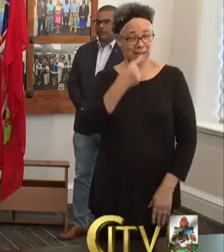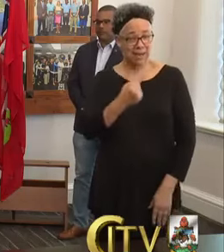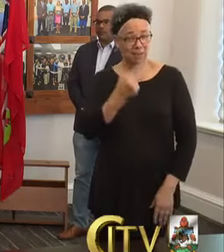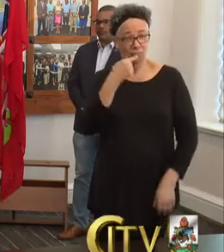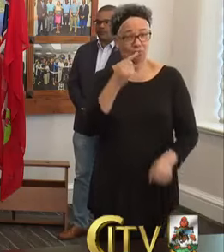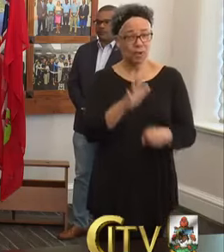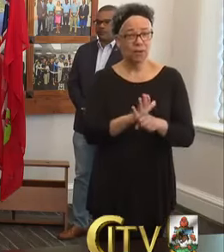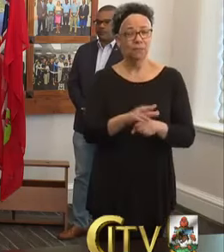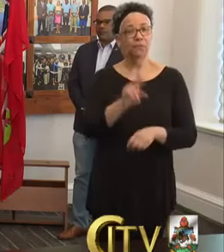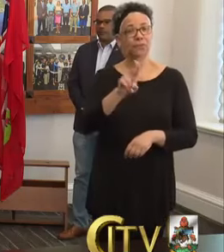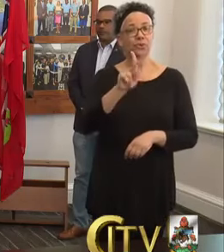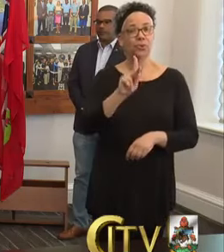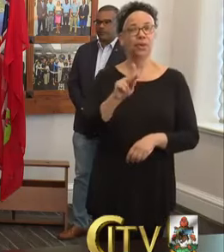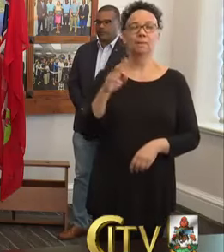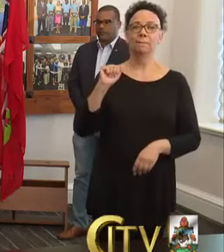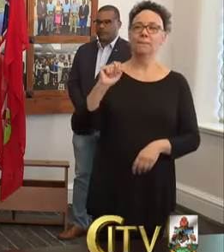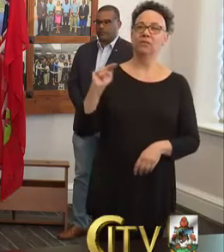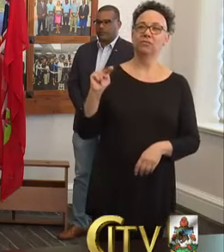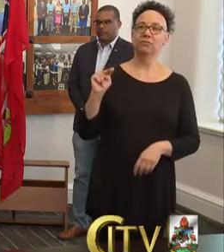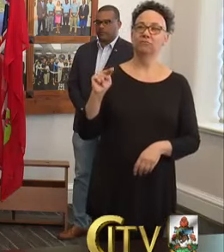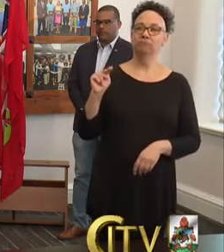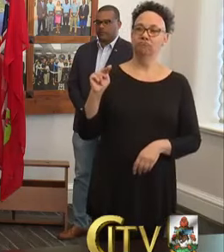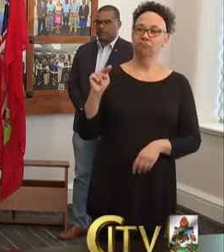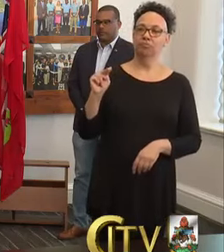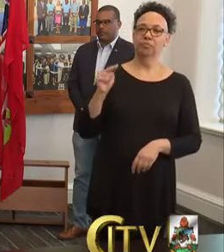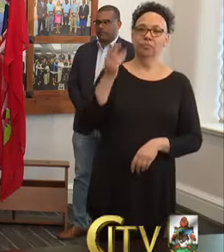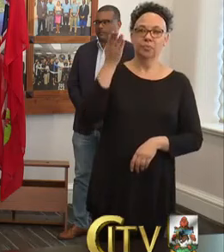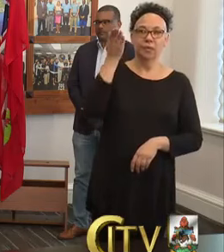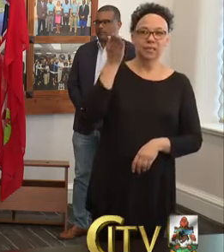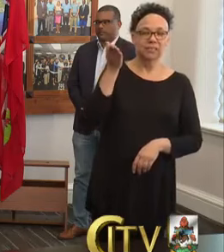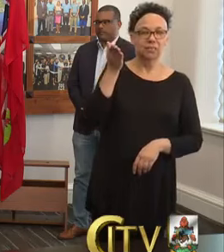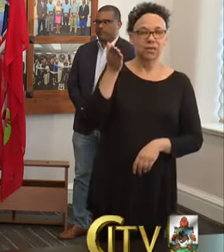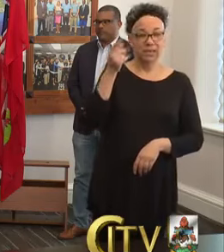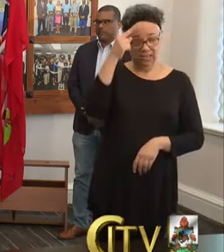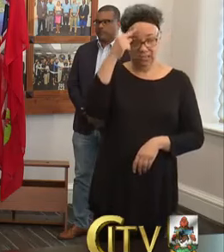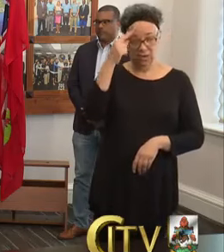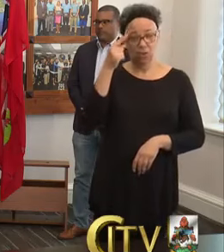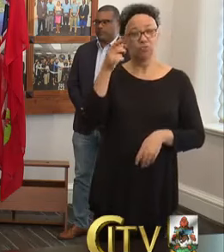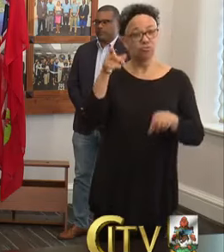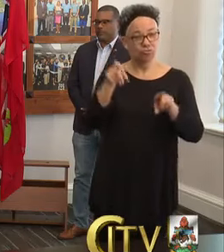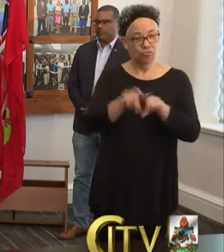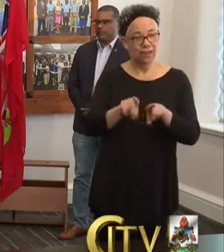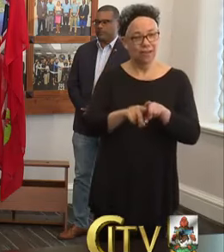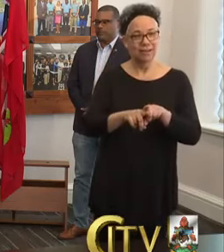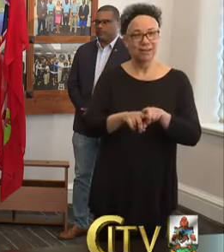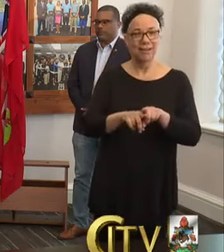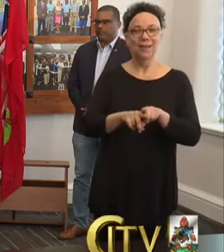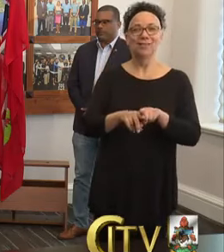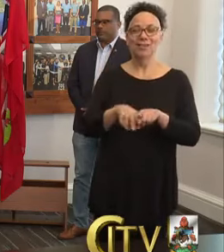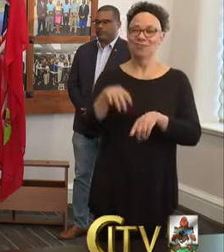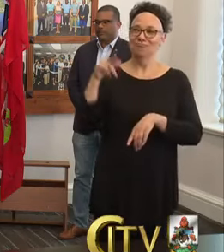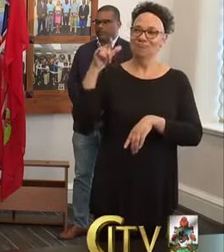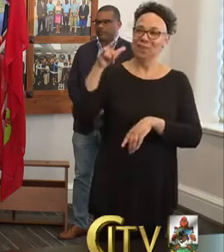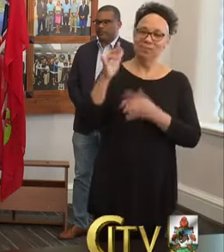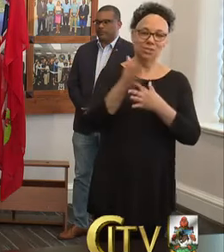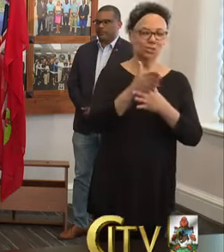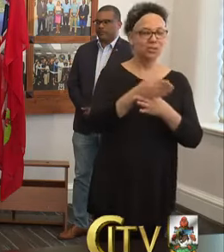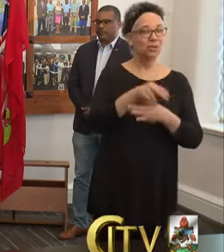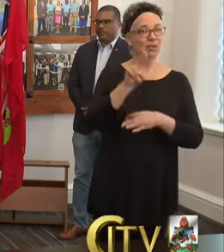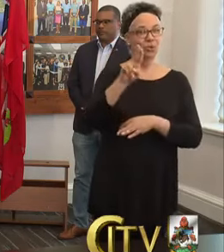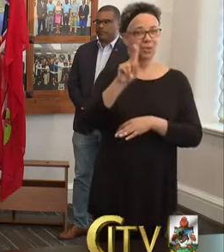Minister for the Overseas Territories, Baroness Sugg, has today approved an air bridge flight between the UK